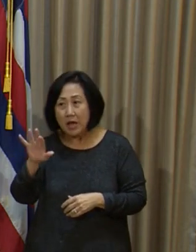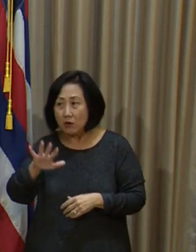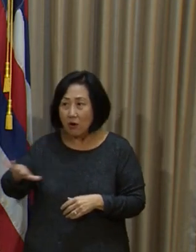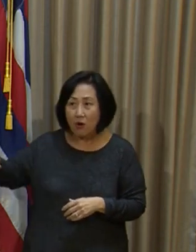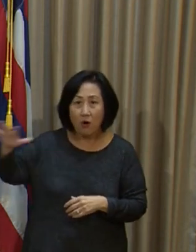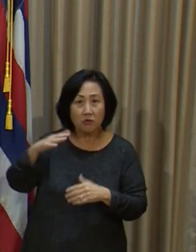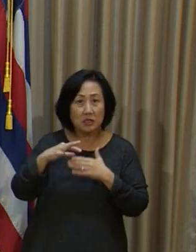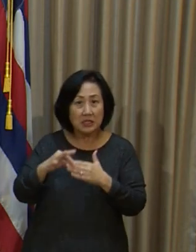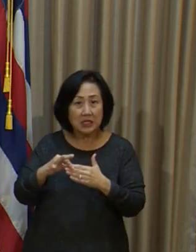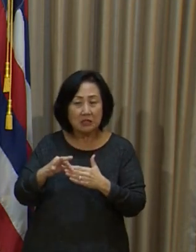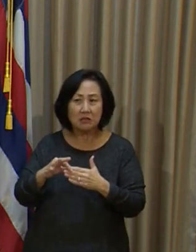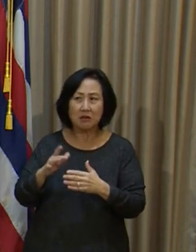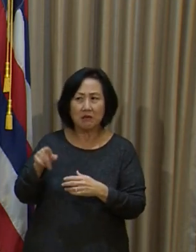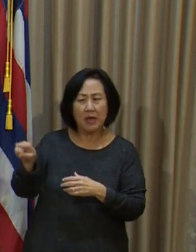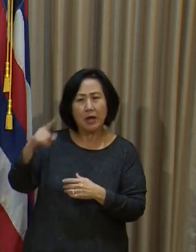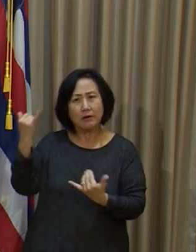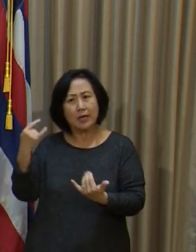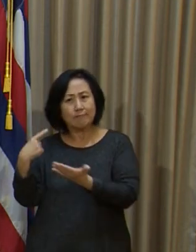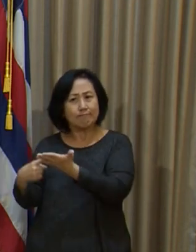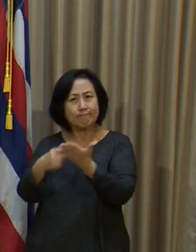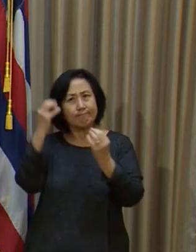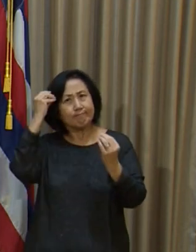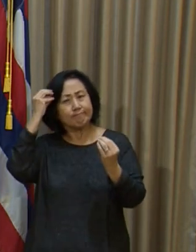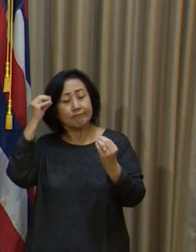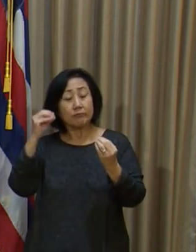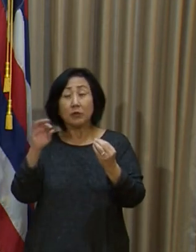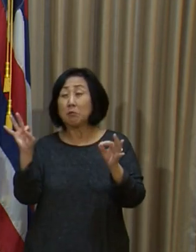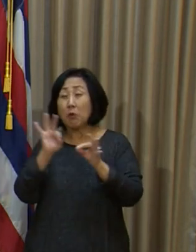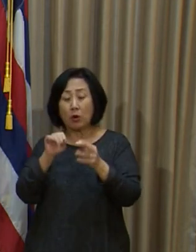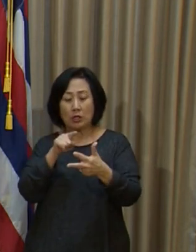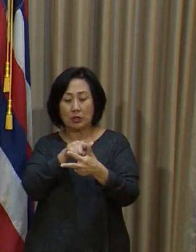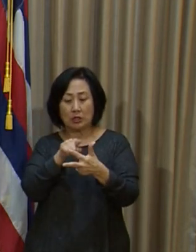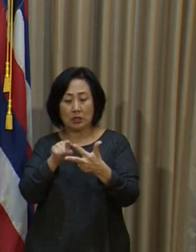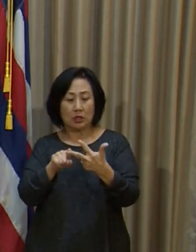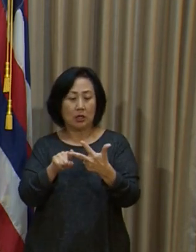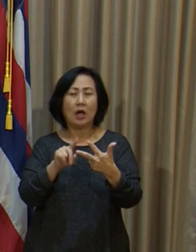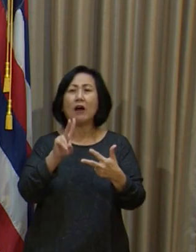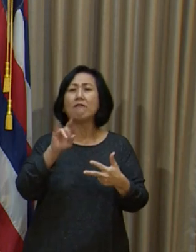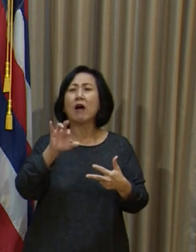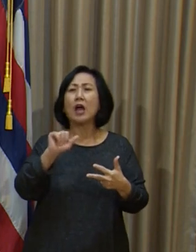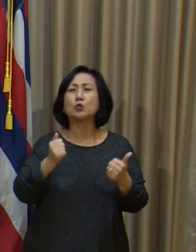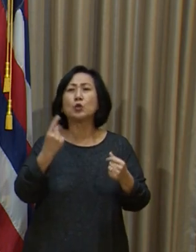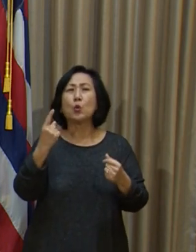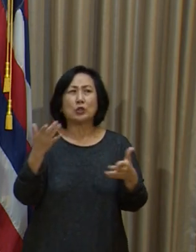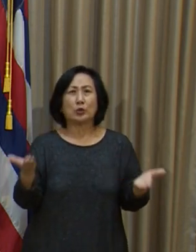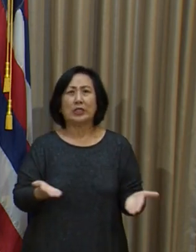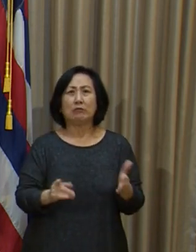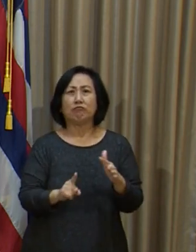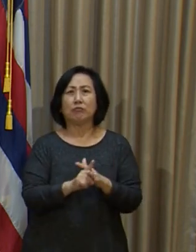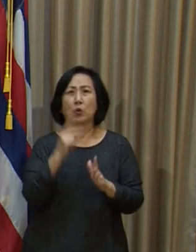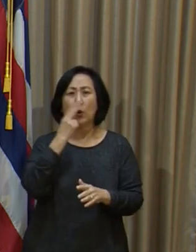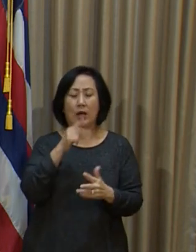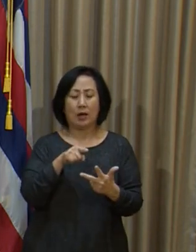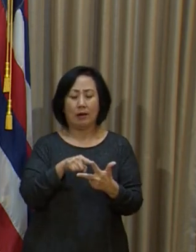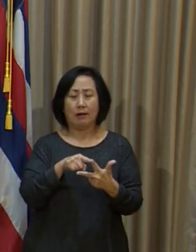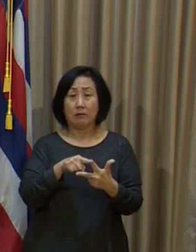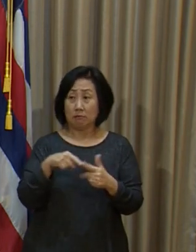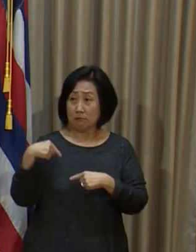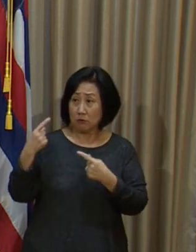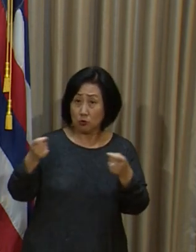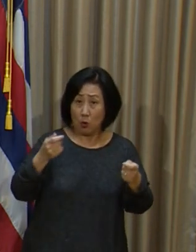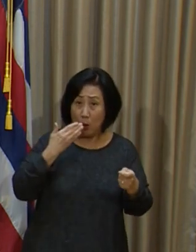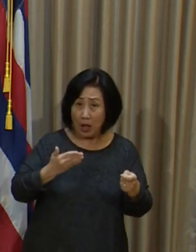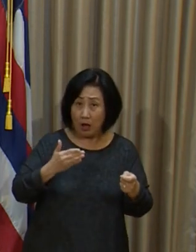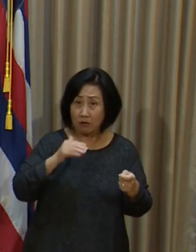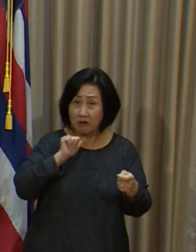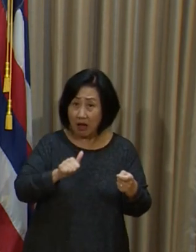are really considering these three things. Which viruses are here? How much we're able to control it? That's been good news because